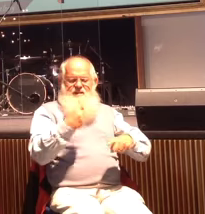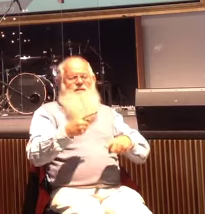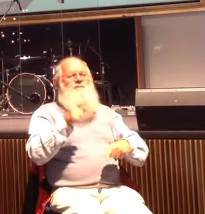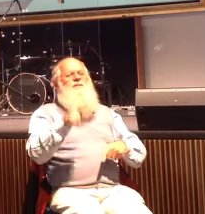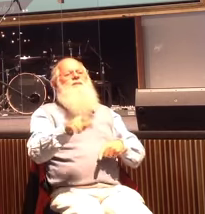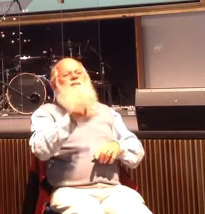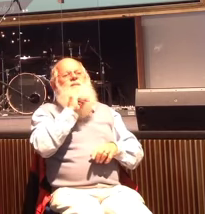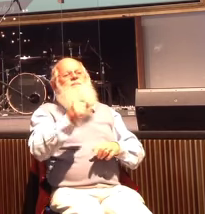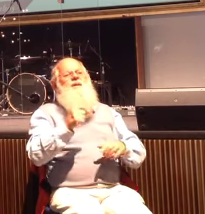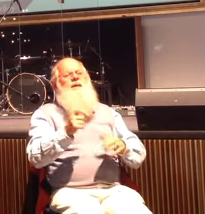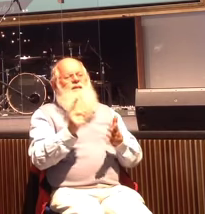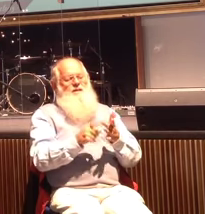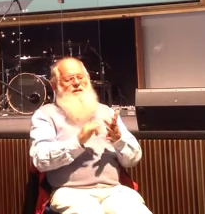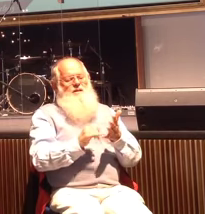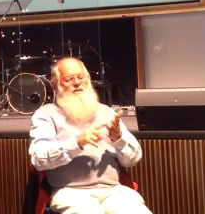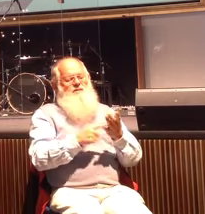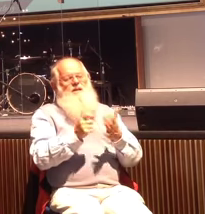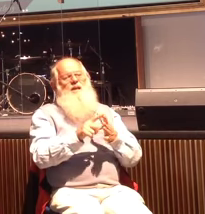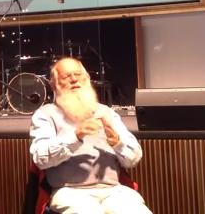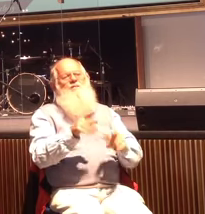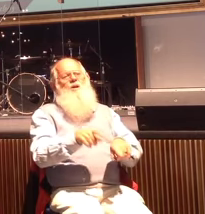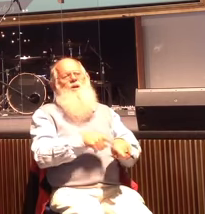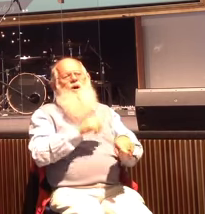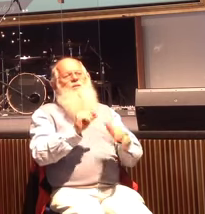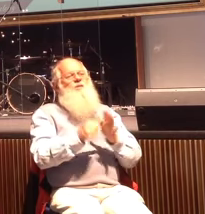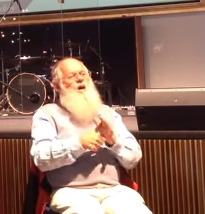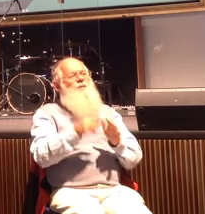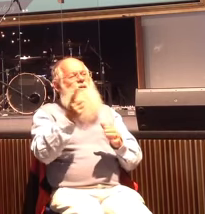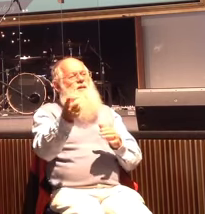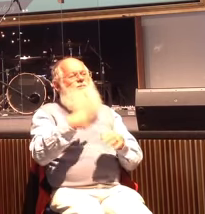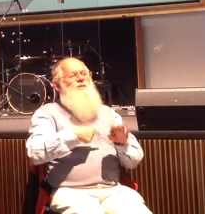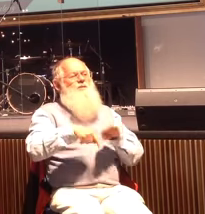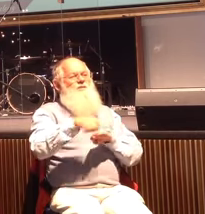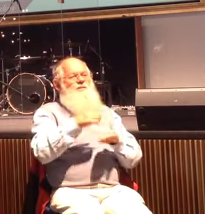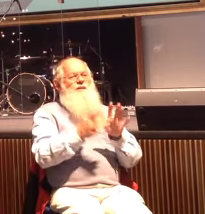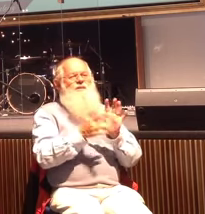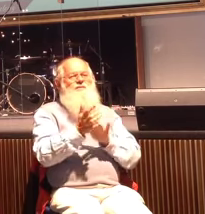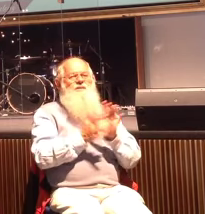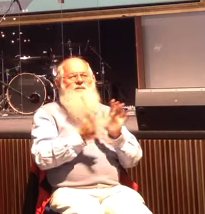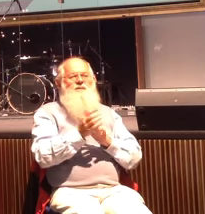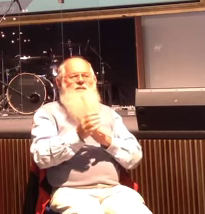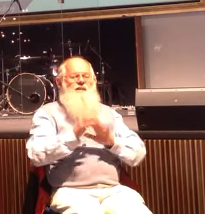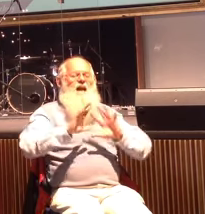and naked for a period of time, gets to the feet of Jesus, and everything changed straight away.